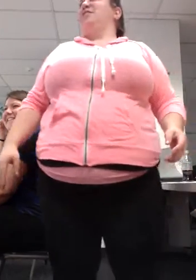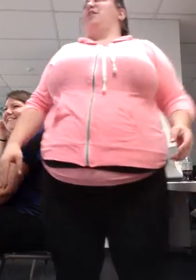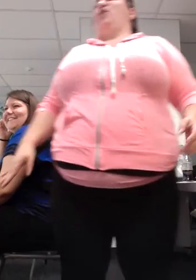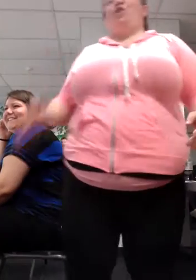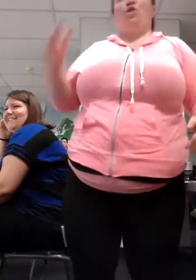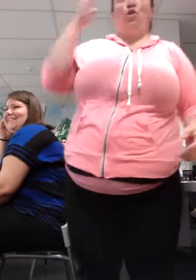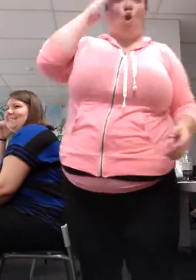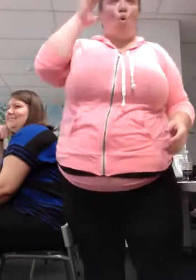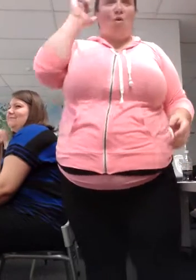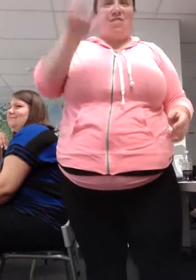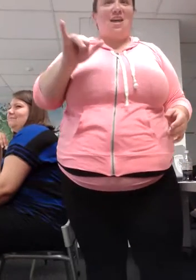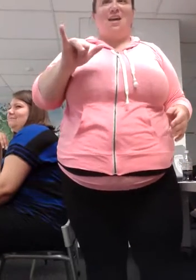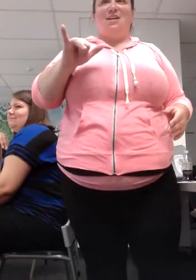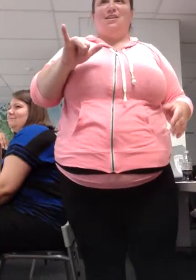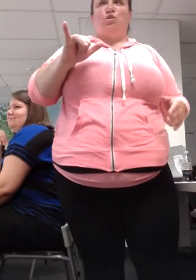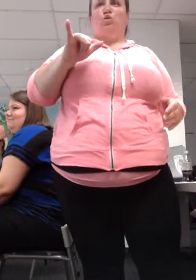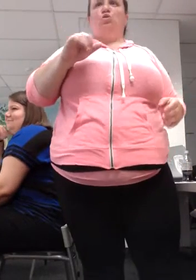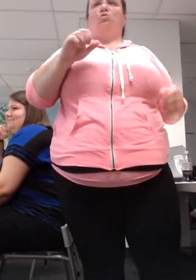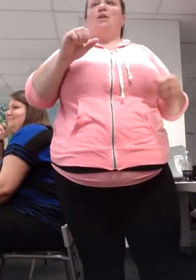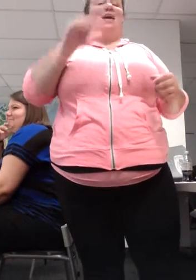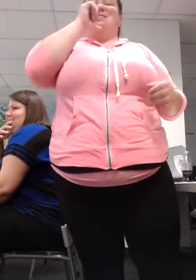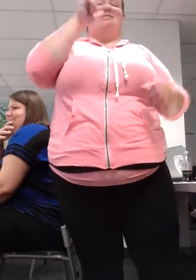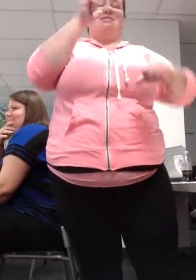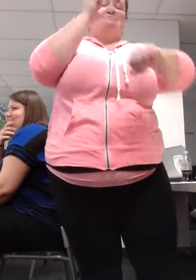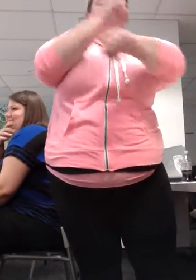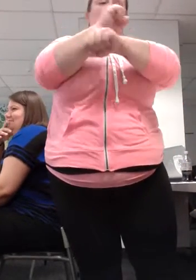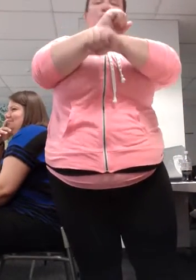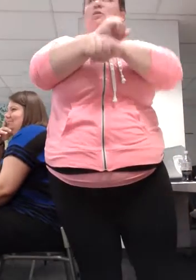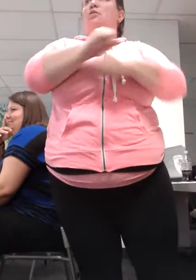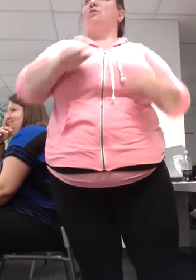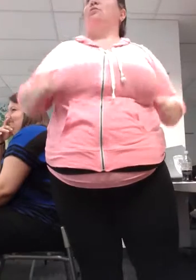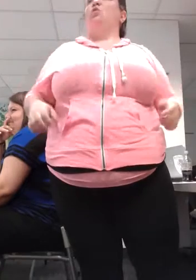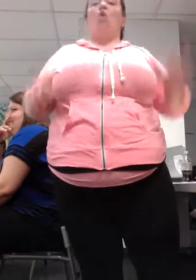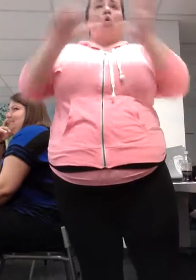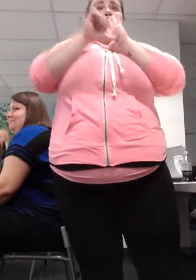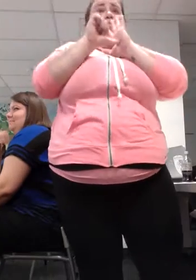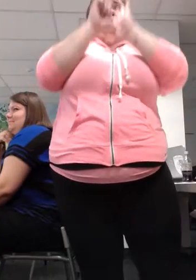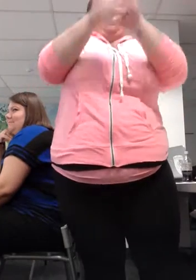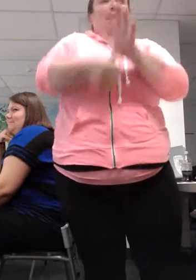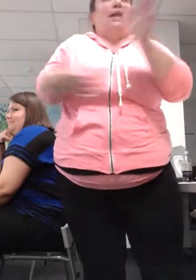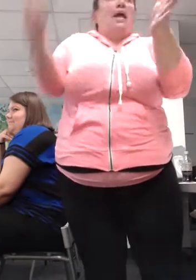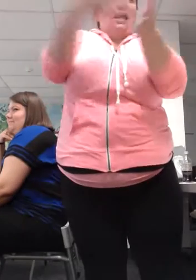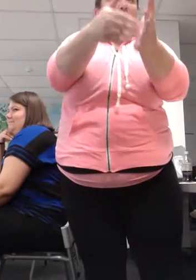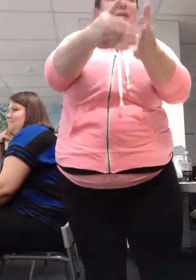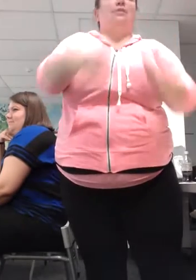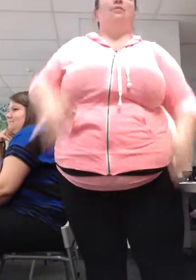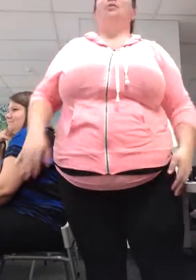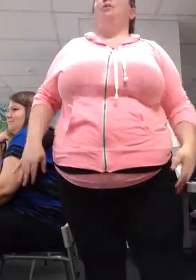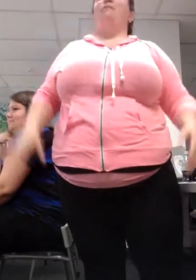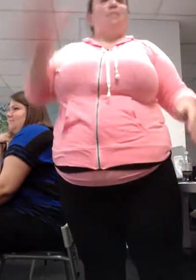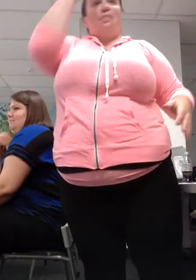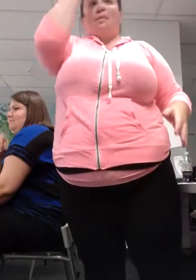Okay. Instead of saying that, reiterate it. That man with the black shirt.